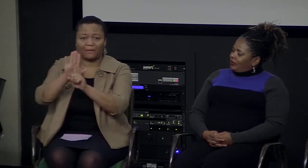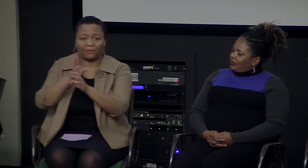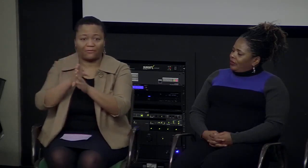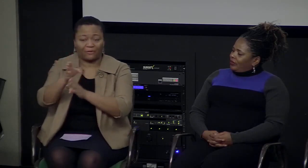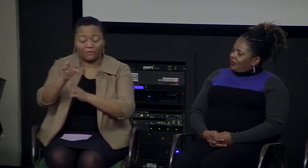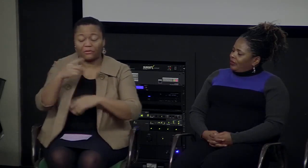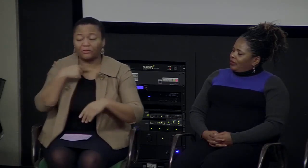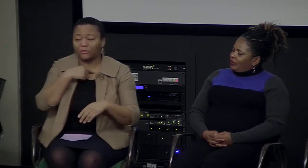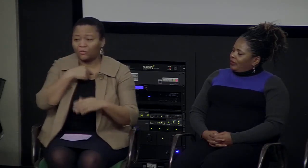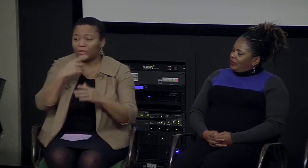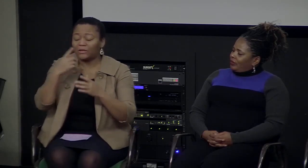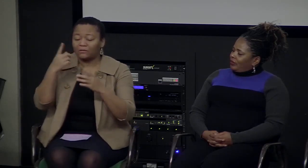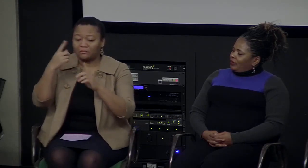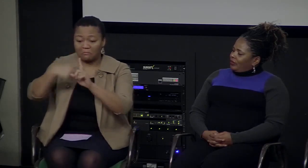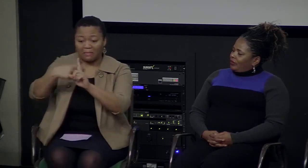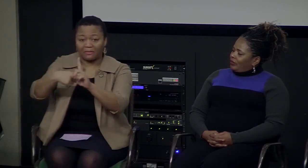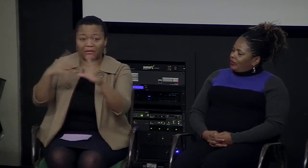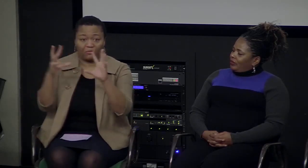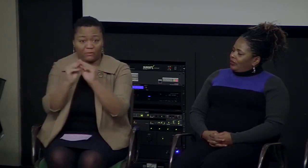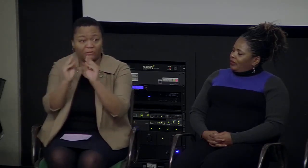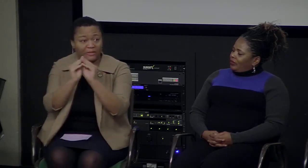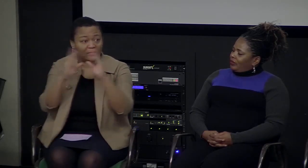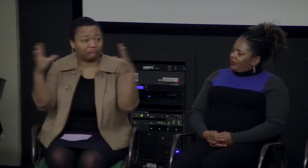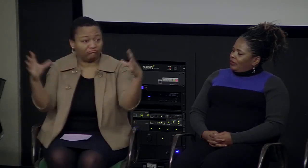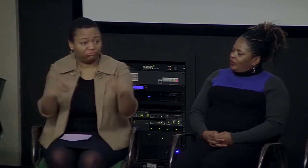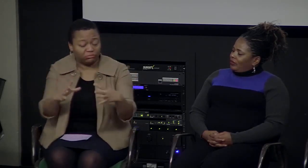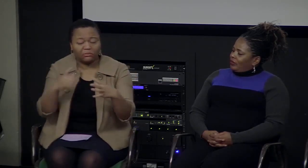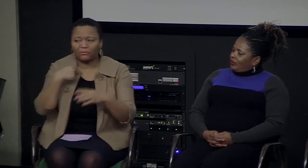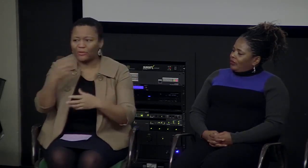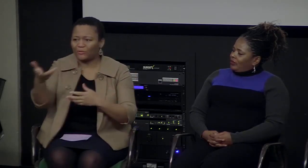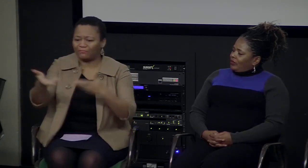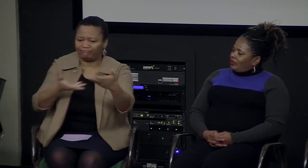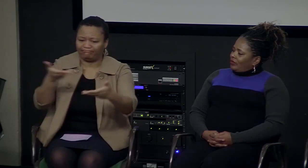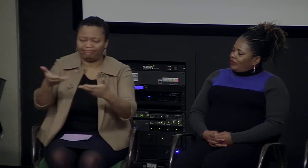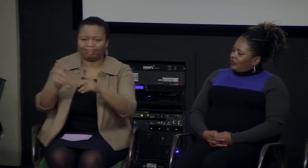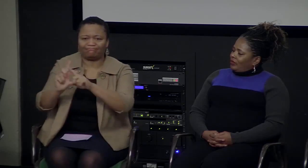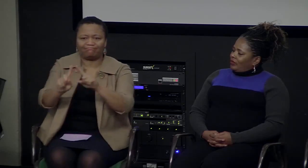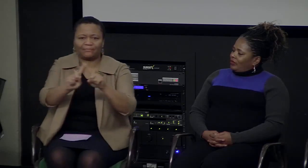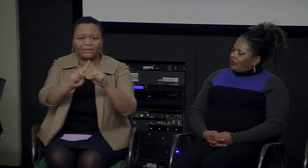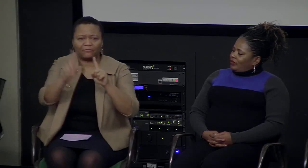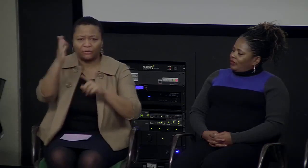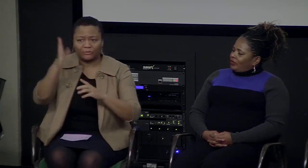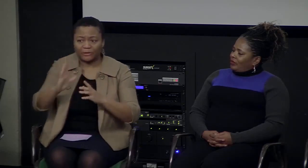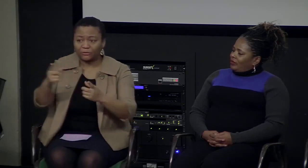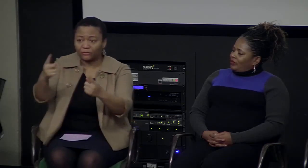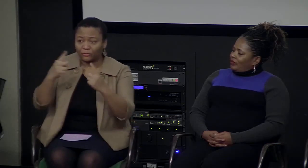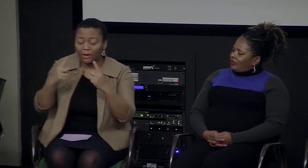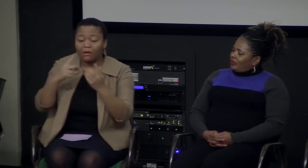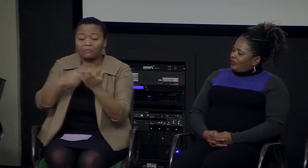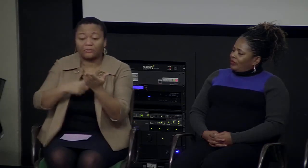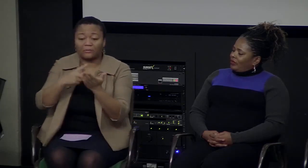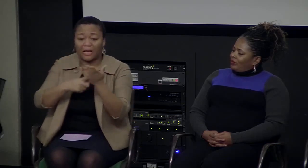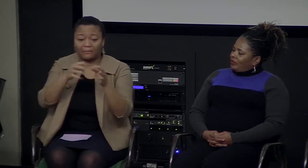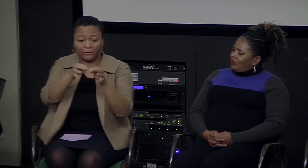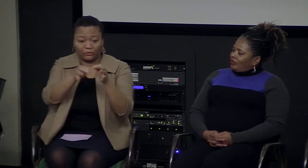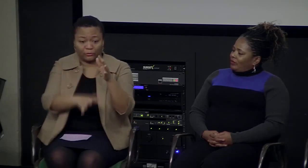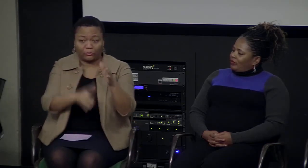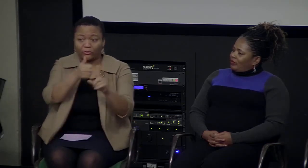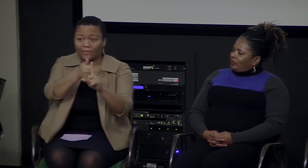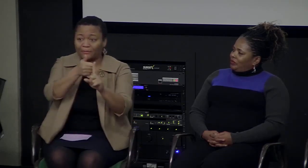had, you know, gotten far in their career and when we were meeting monthly we would often invite different speakers to come in. We'd bring